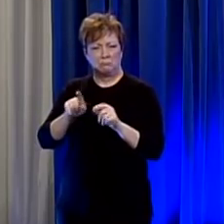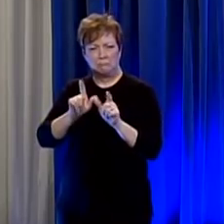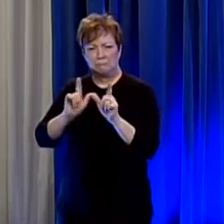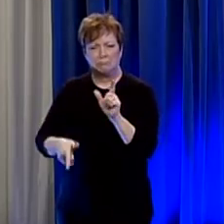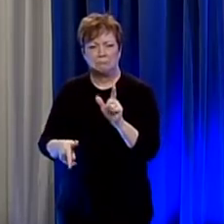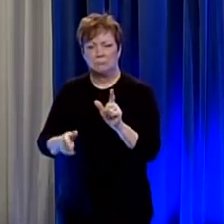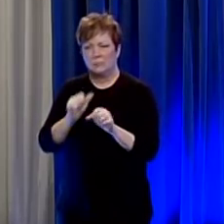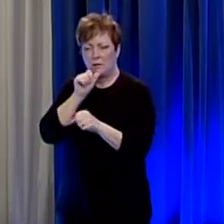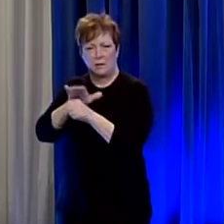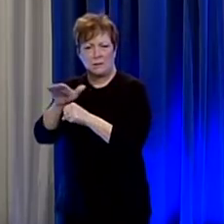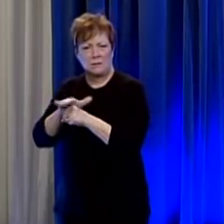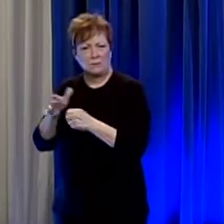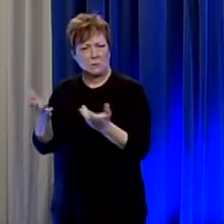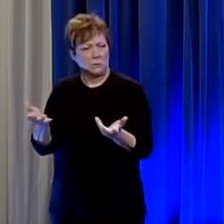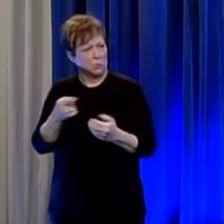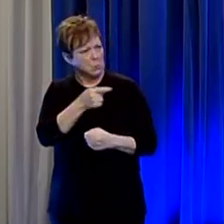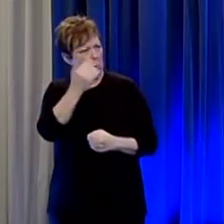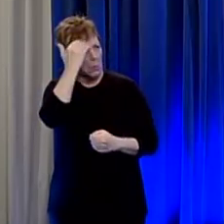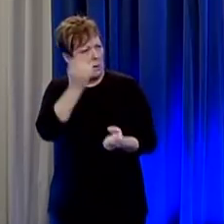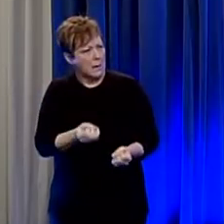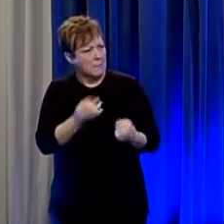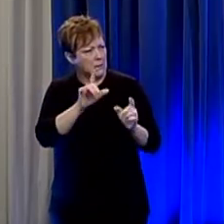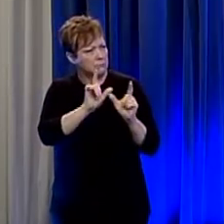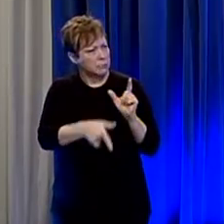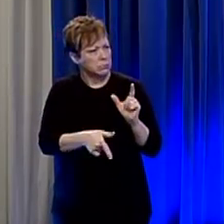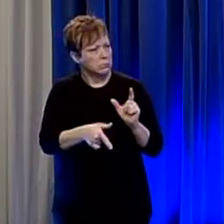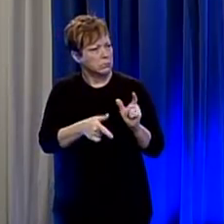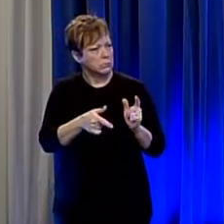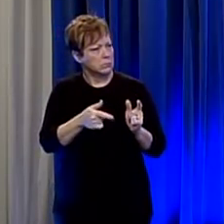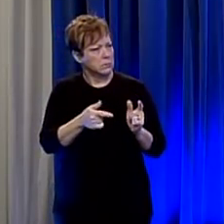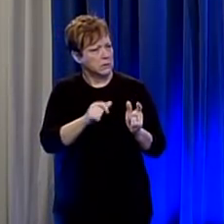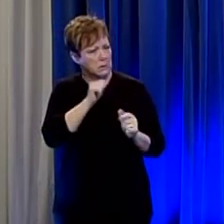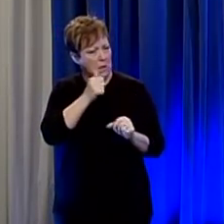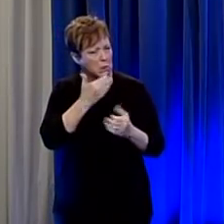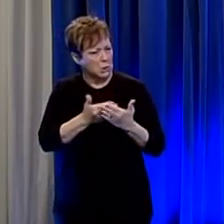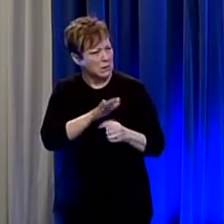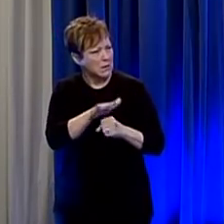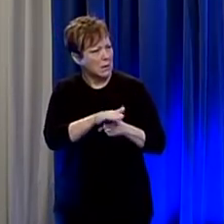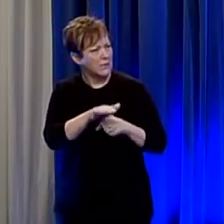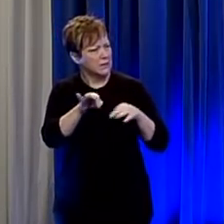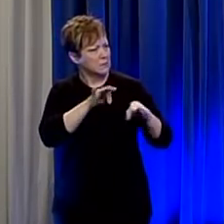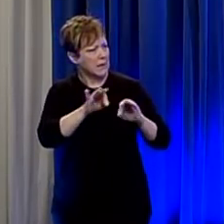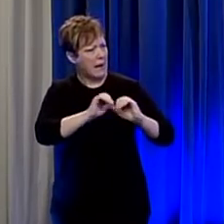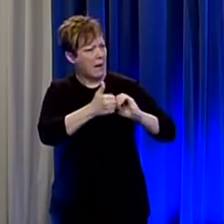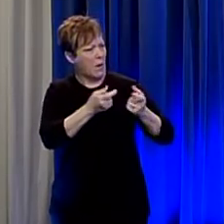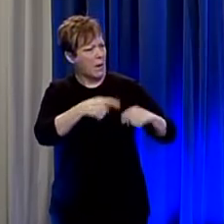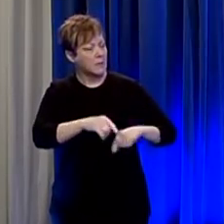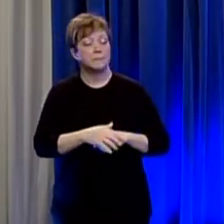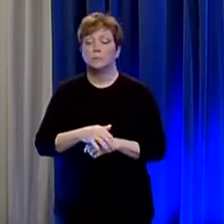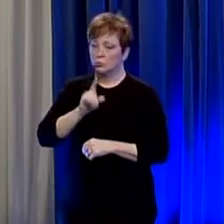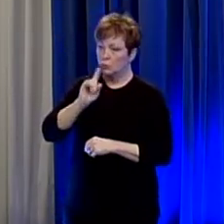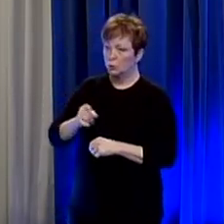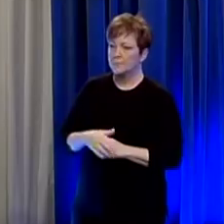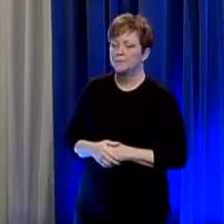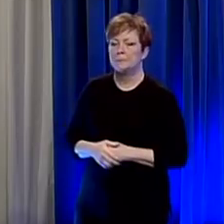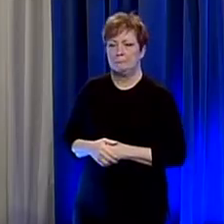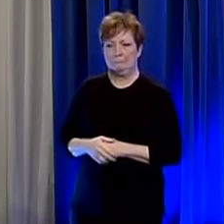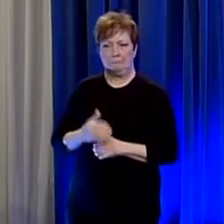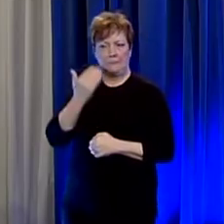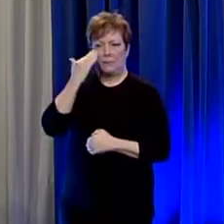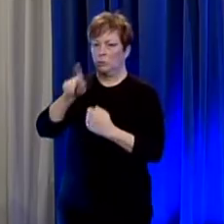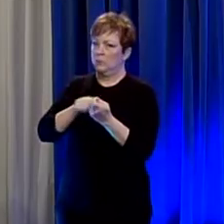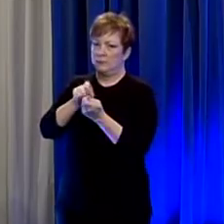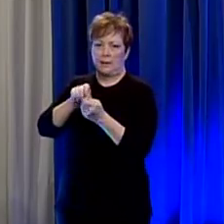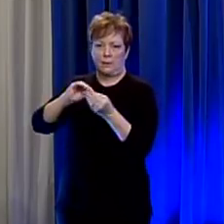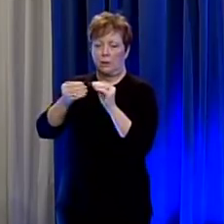across the state have been deemed spoiled or insufficient and can you explain how that ends up happening sure i i don't know the